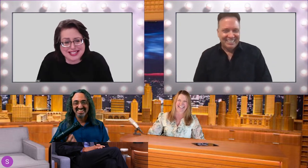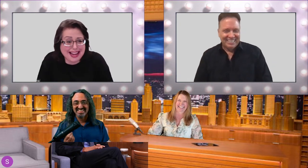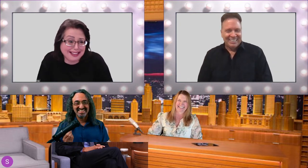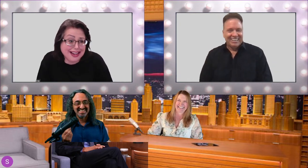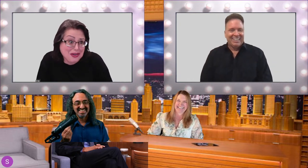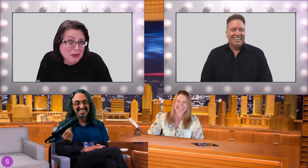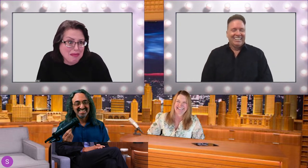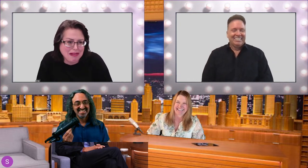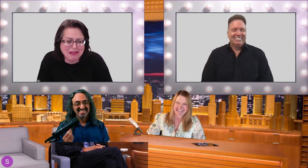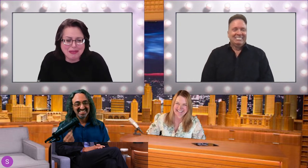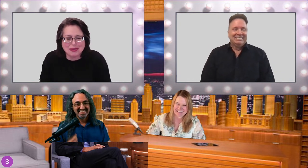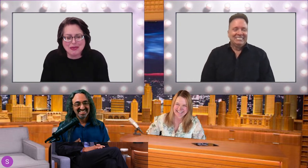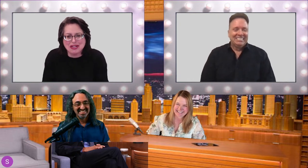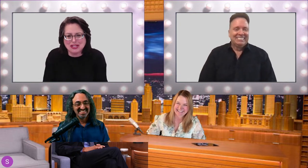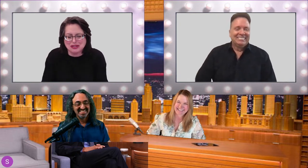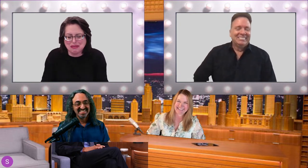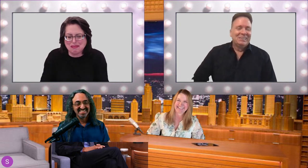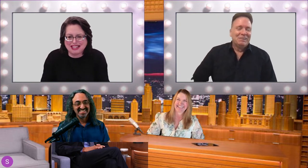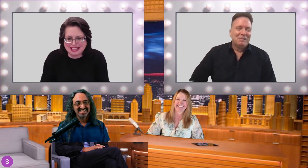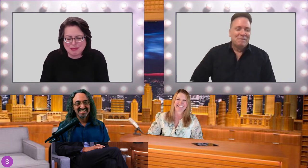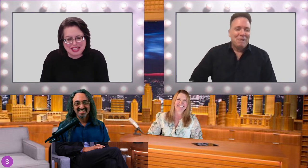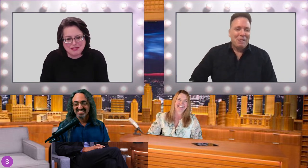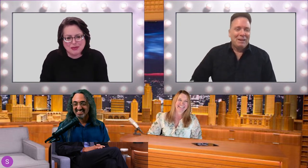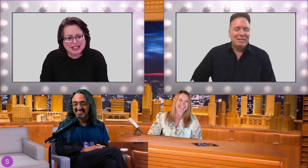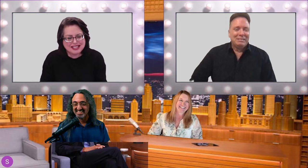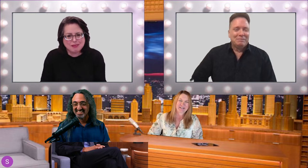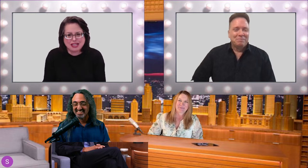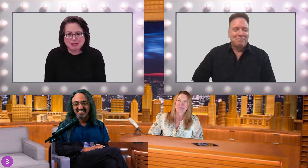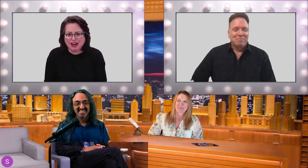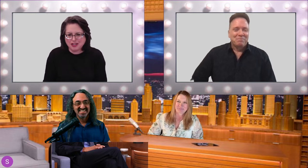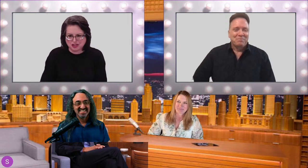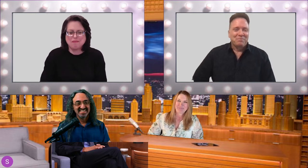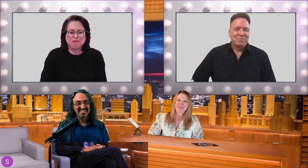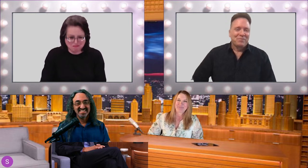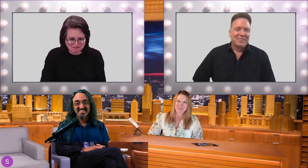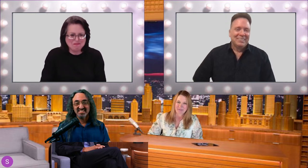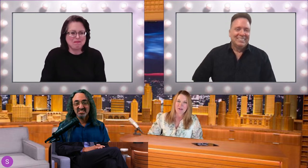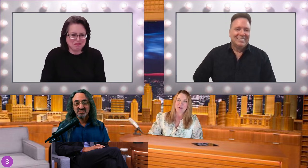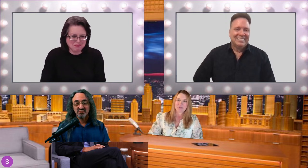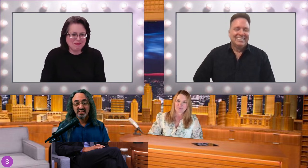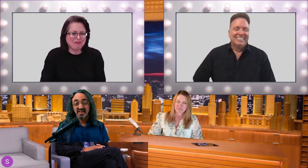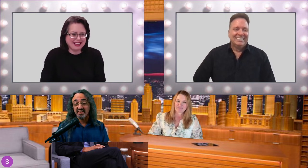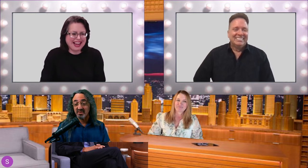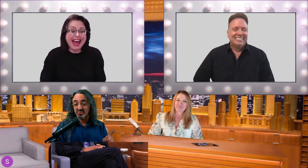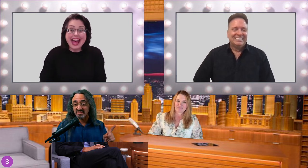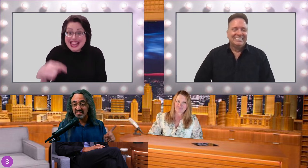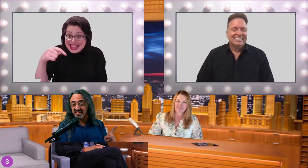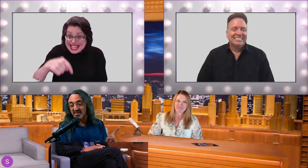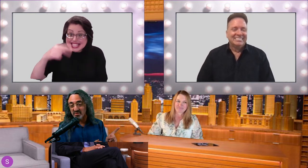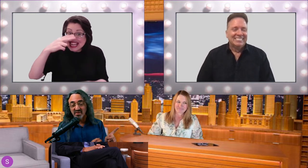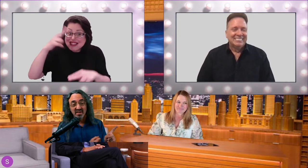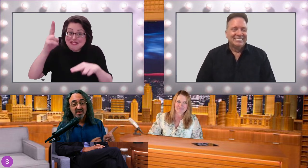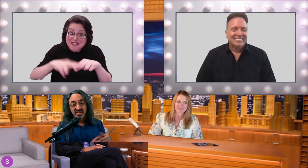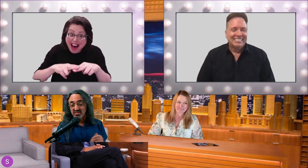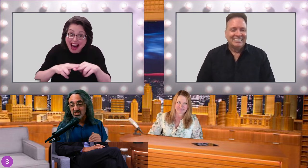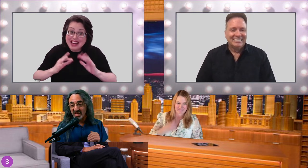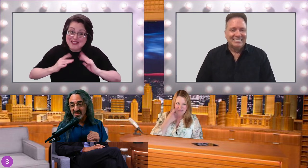just had like normal recorded Zoom meetings. But, David really steps it up a notch. This is fun. And, I want to say, in the chat,